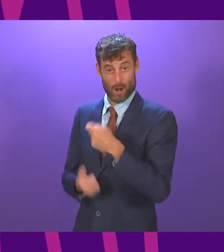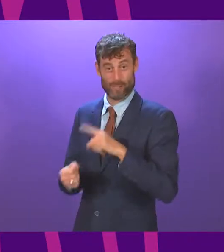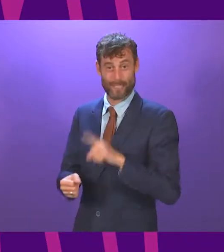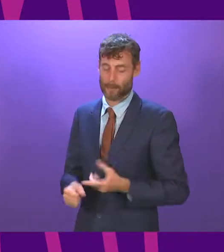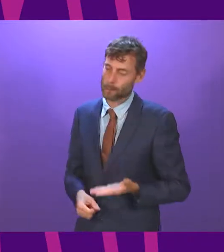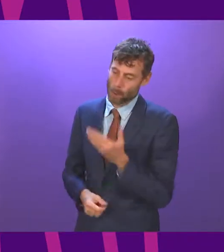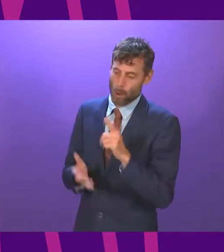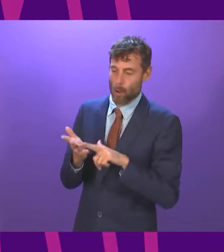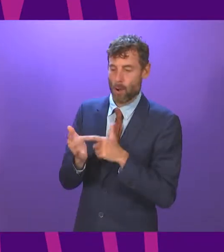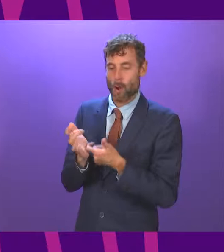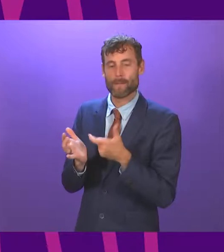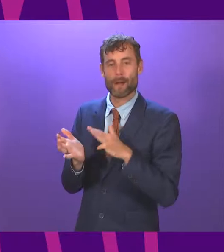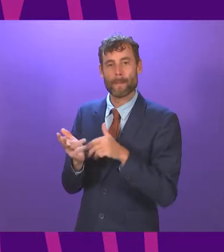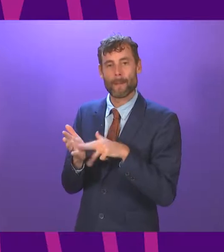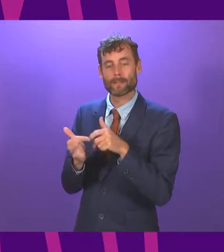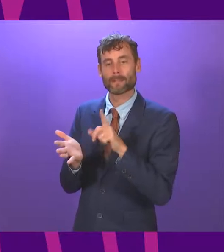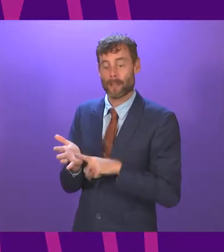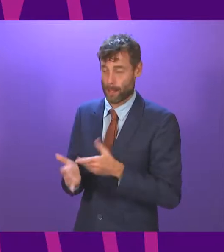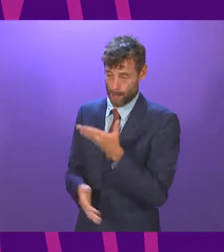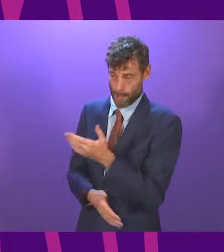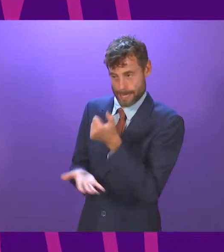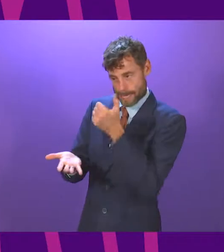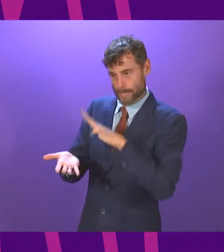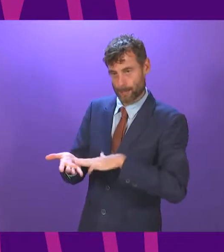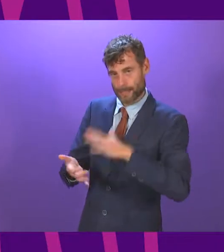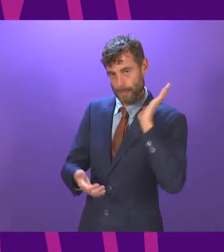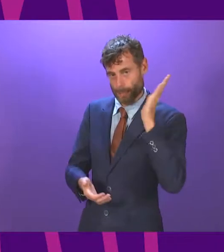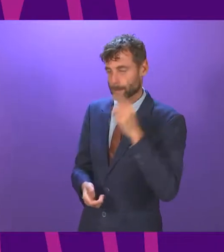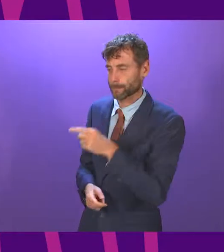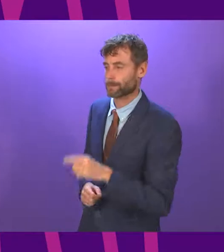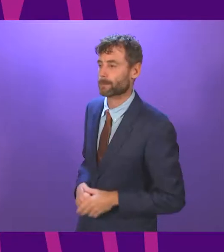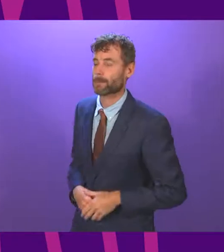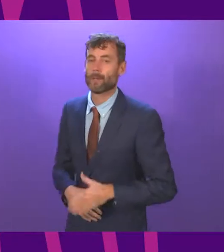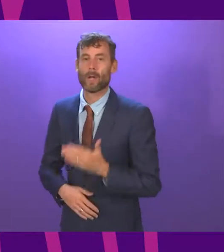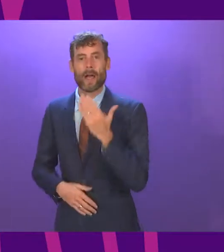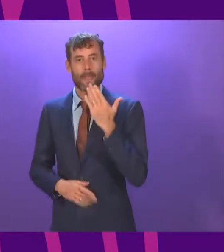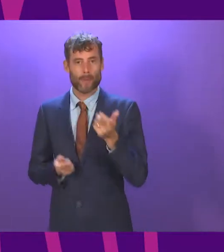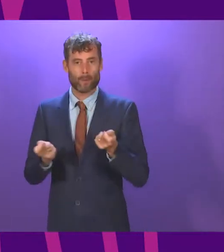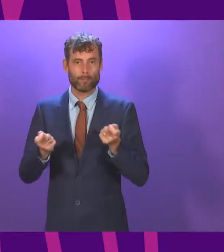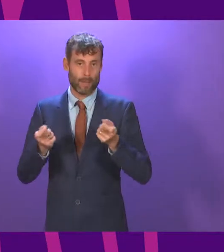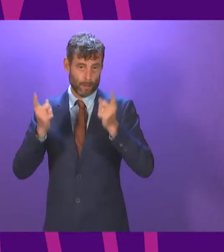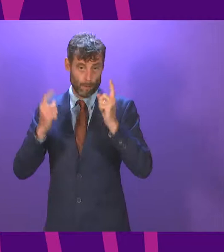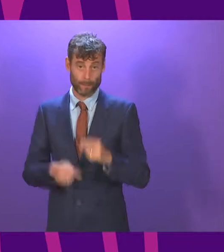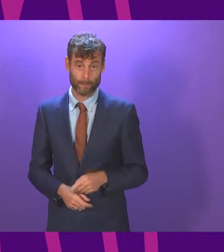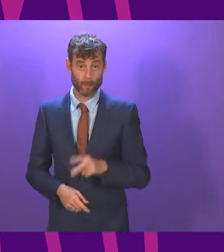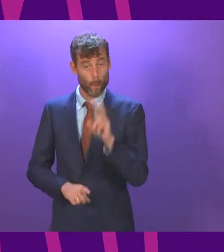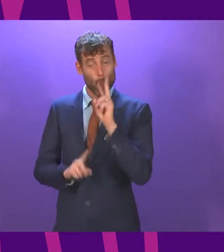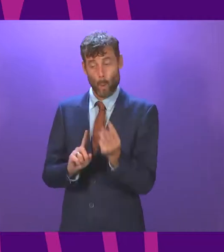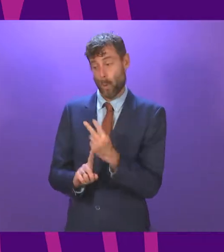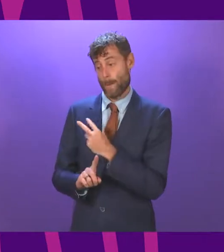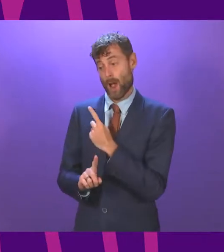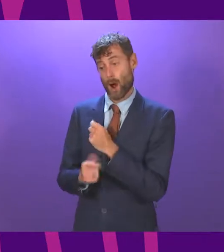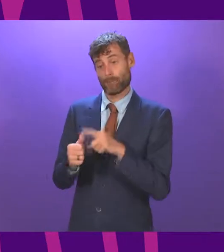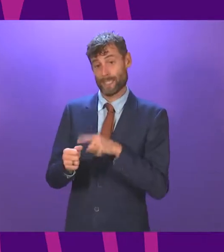Mundell to be followed by Carol Mohan. Mr Mundell, six minutes. Thank you, presiding officer. The first hundred days of a new parliamentary